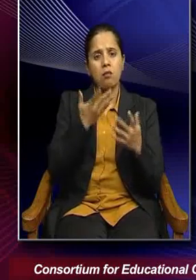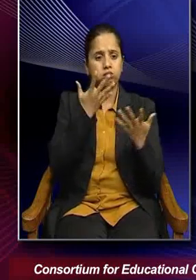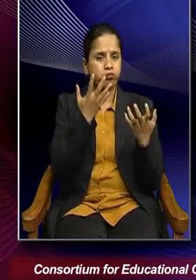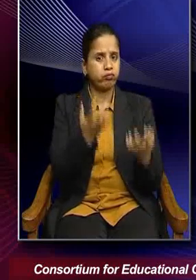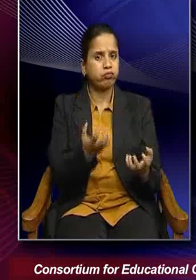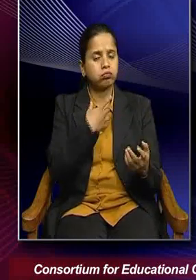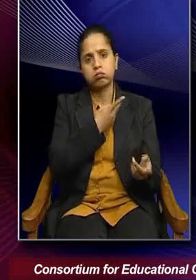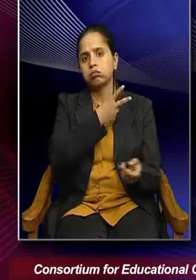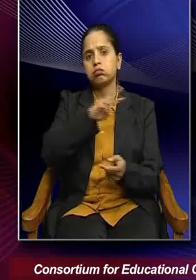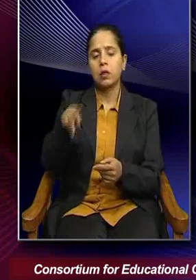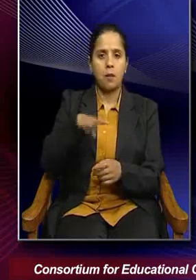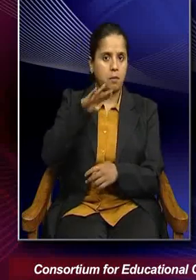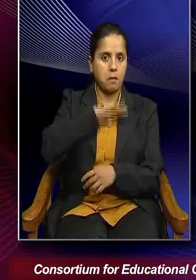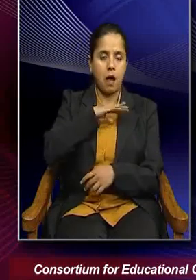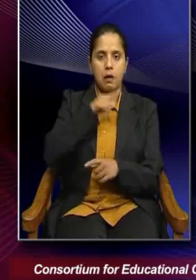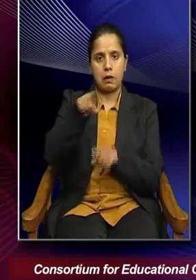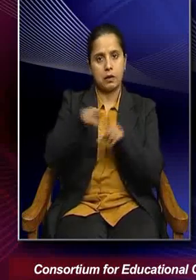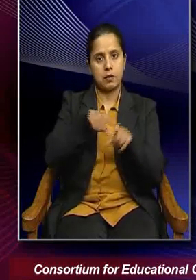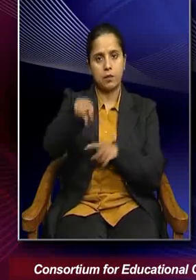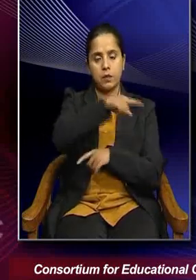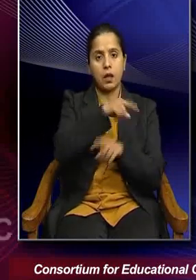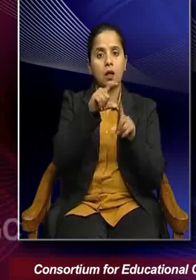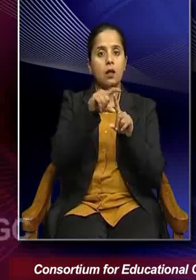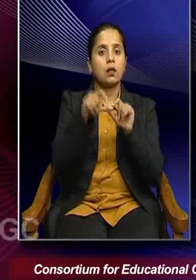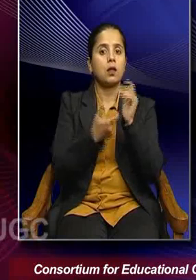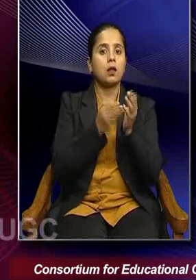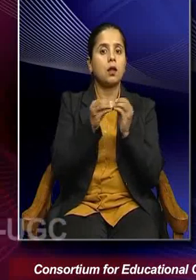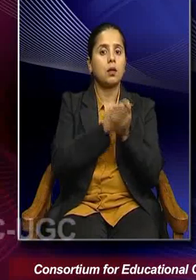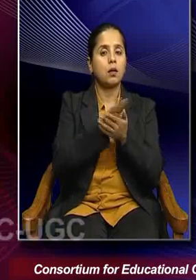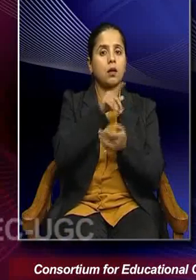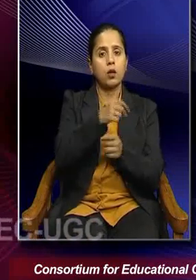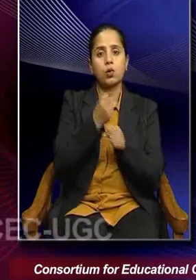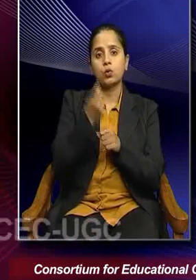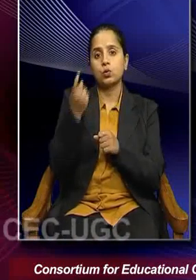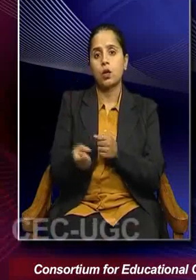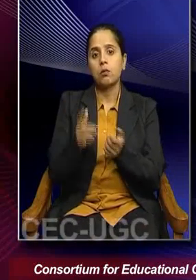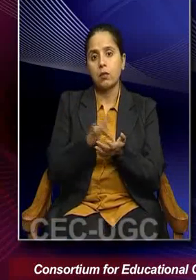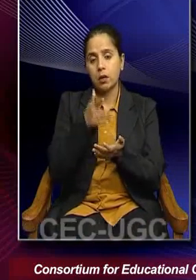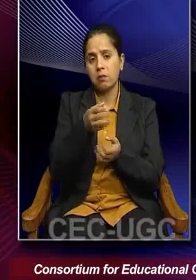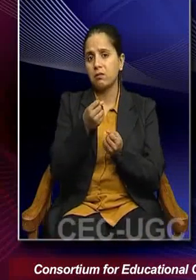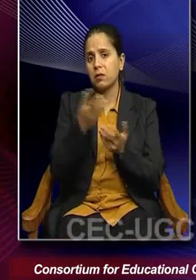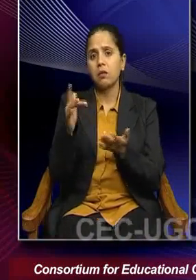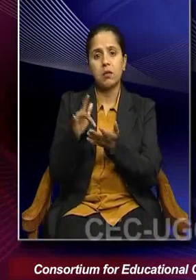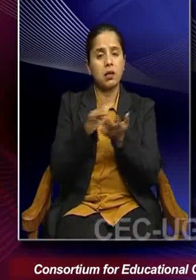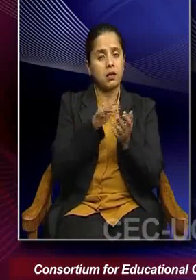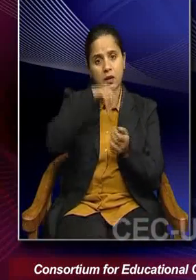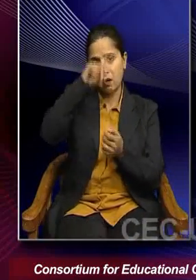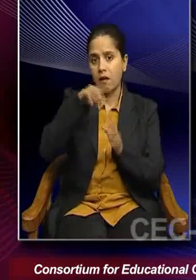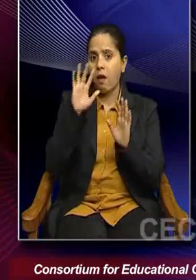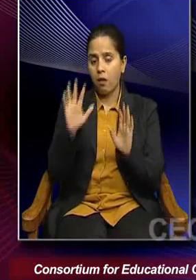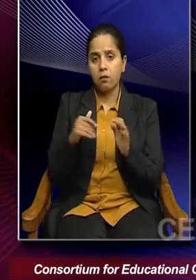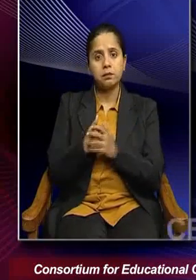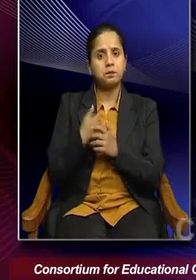example, in Maharashtra, you know, Vidarb region, in places called Gujarat, and many other places in India, we